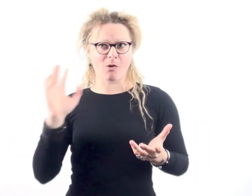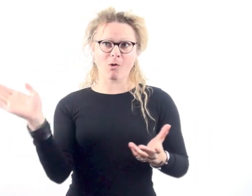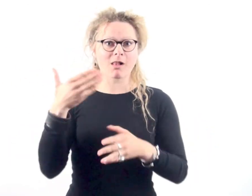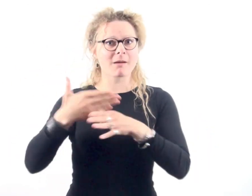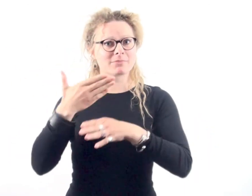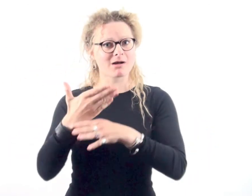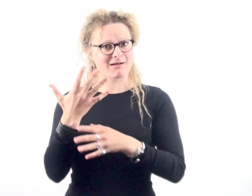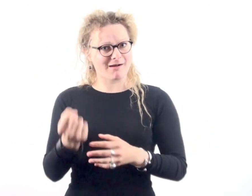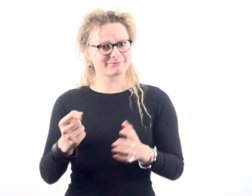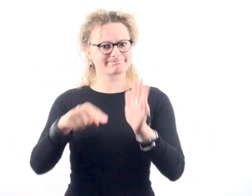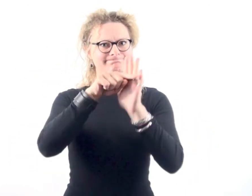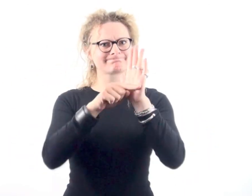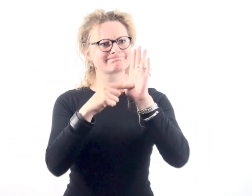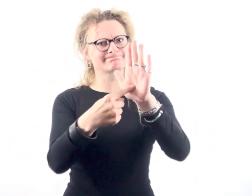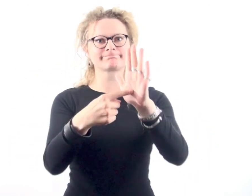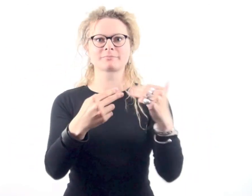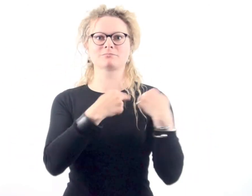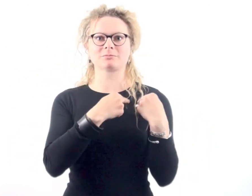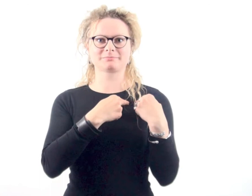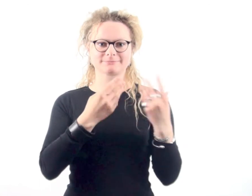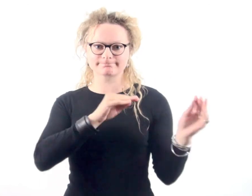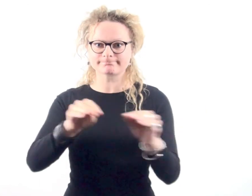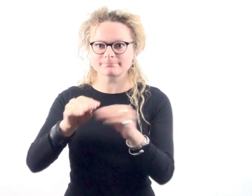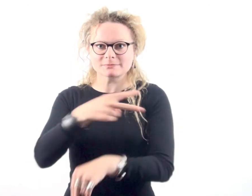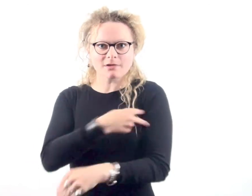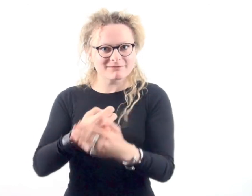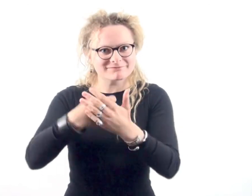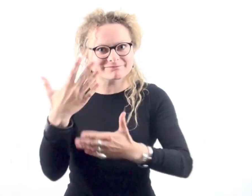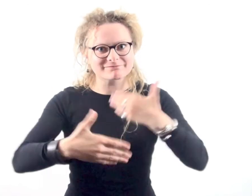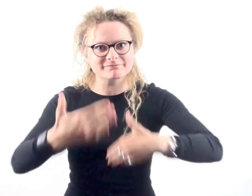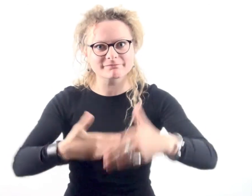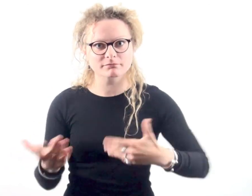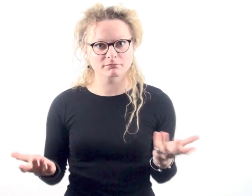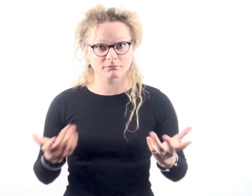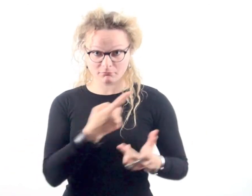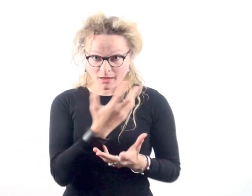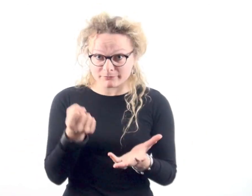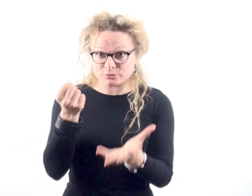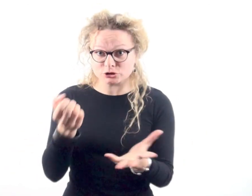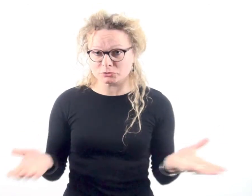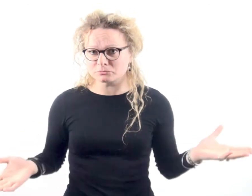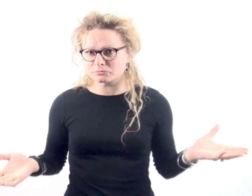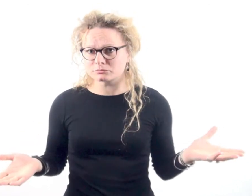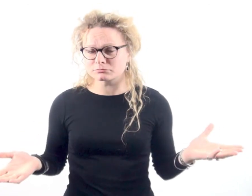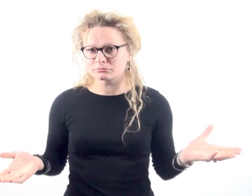I know, you know, all companies have policies that reflect the responsibility to train their staff, but there's no budget for it here. there.